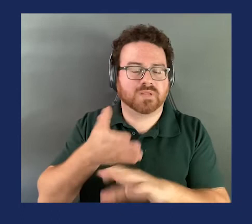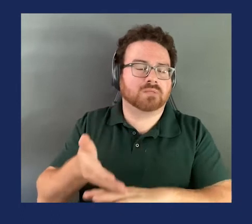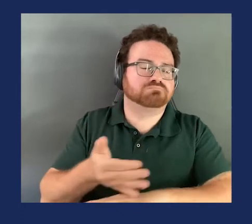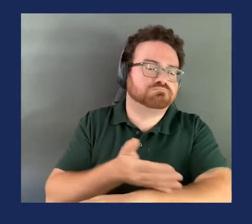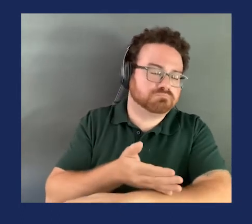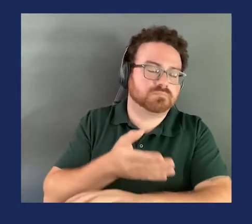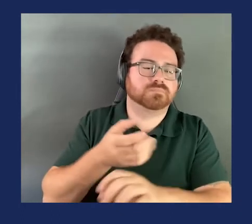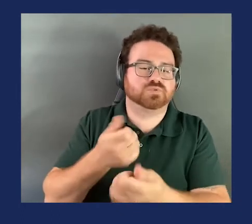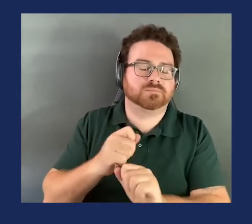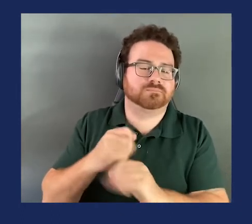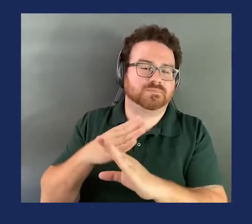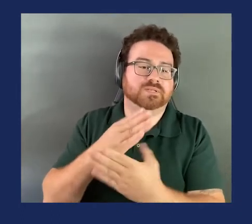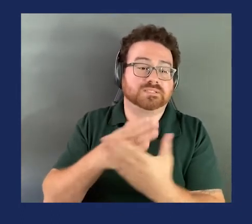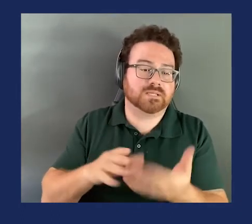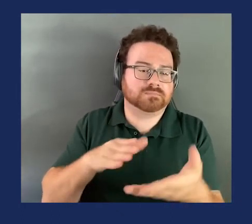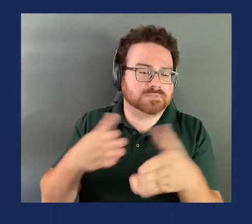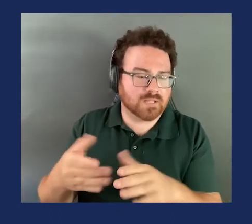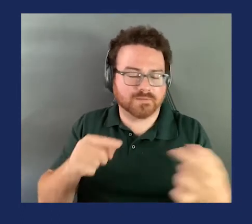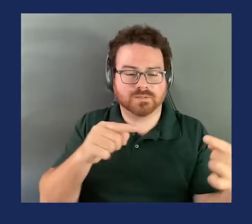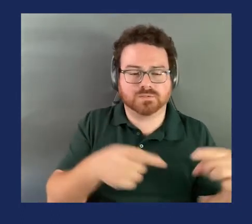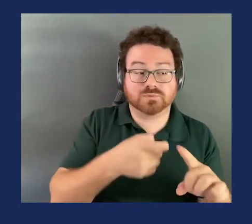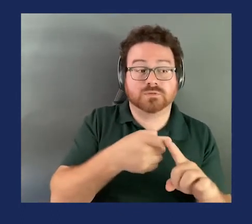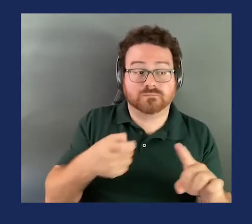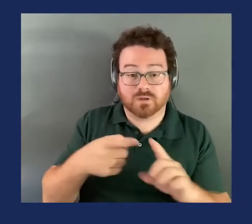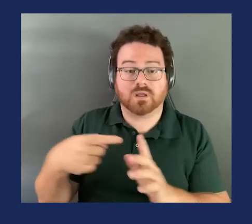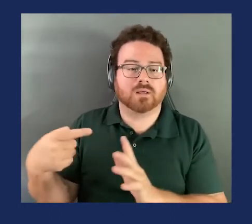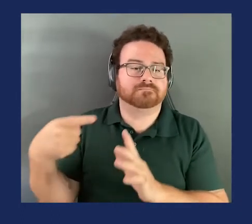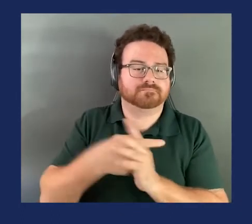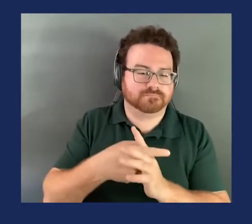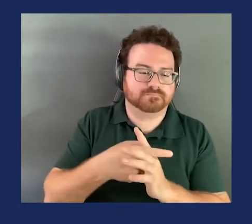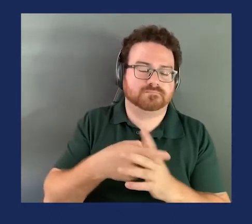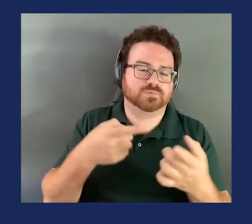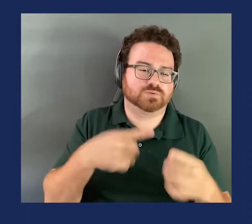injury and deaths associated with debris penetration in HOVs.